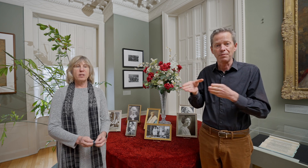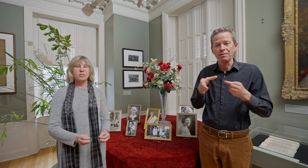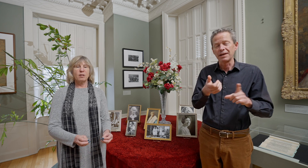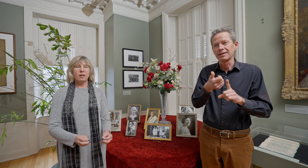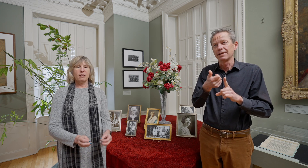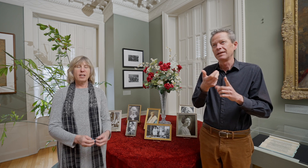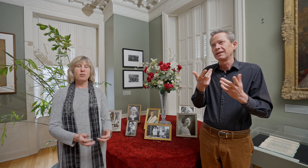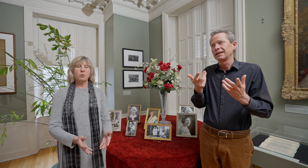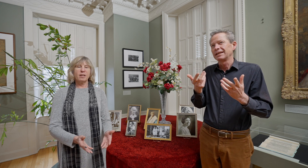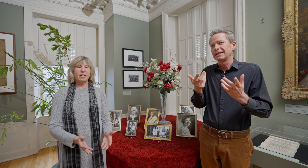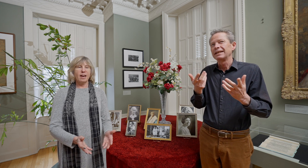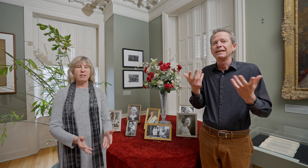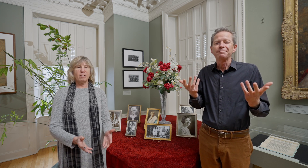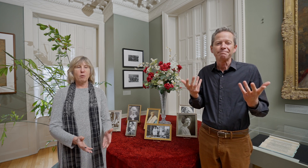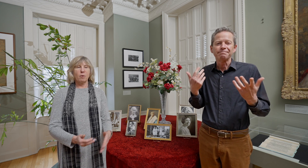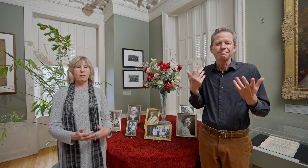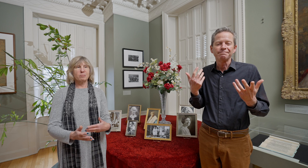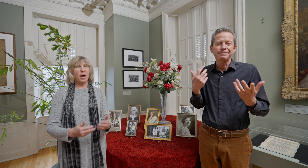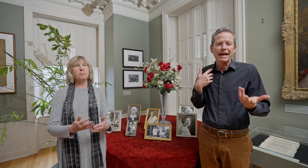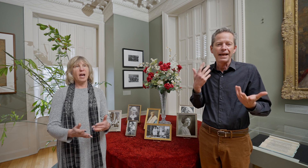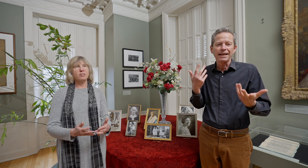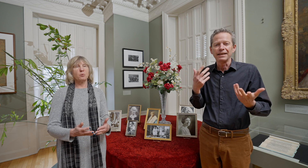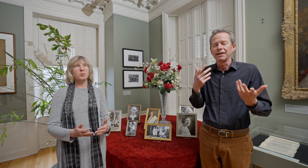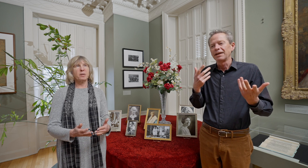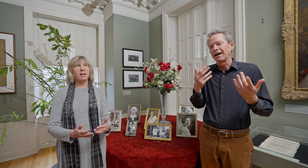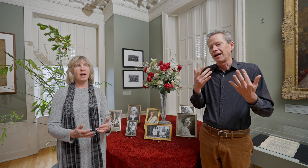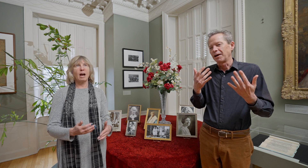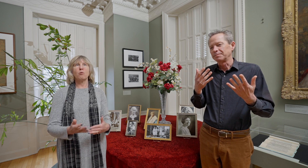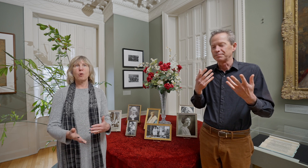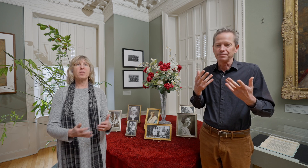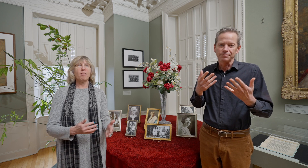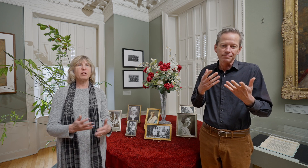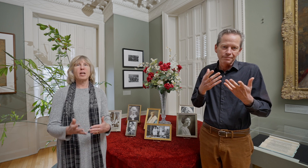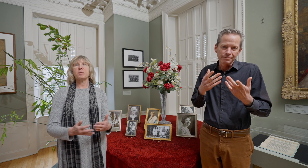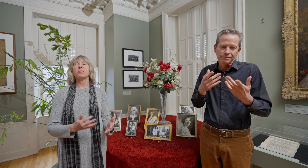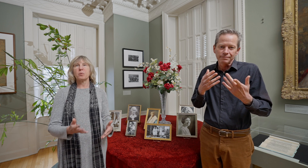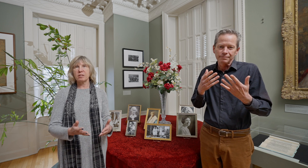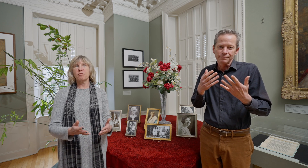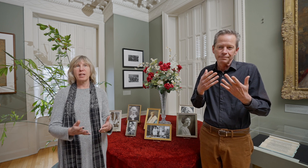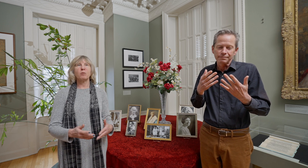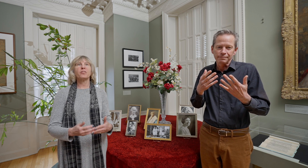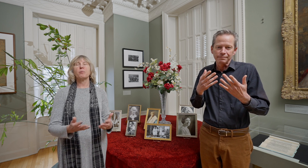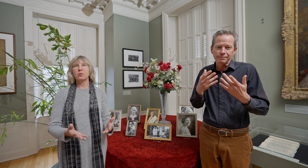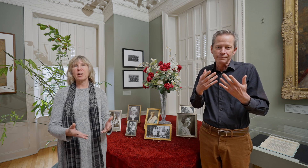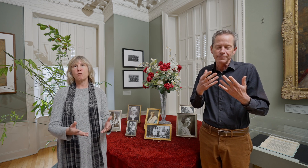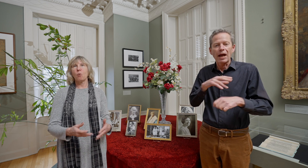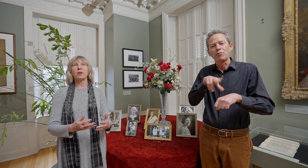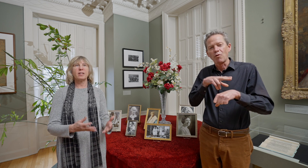was he, he had a pipeline, so to speak, on how normal everyday people were living and what they were looking for in